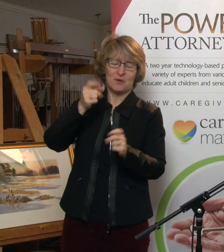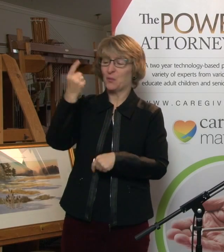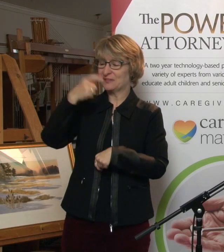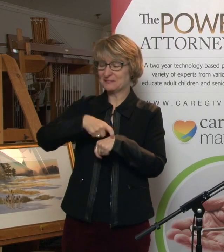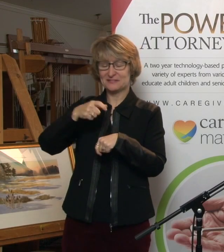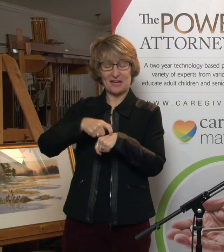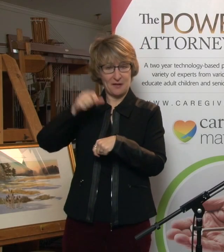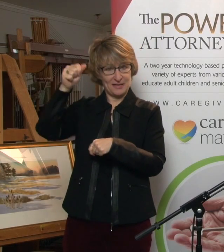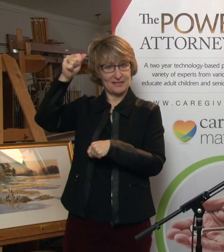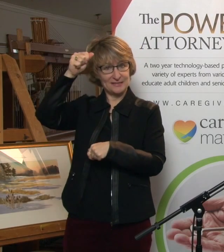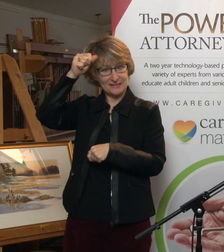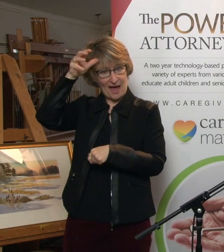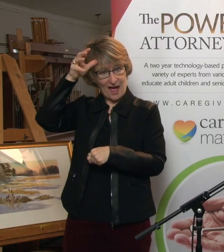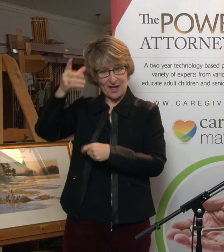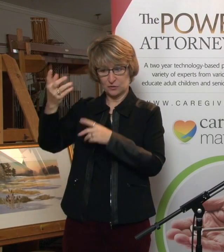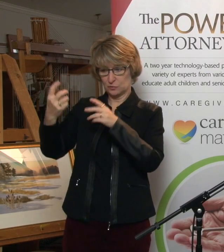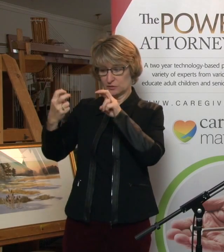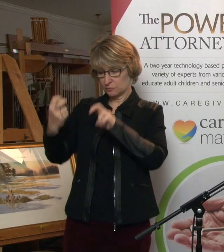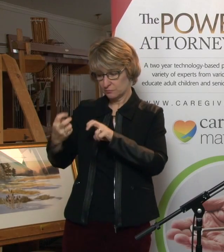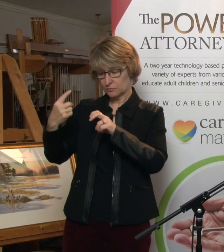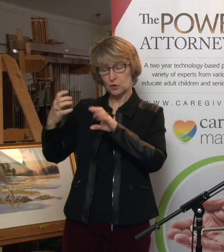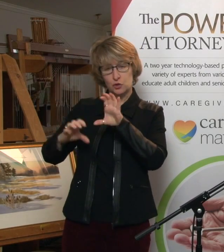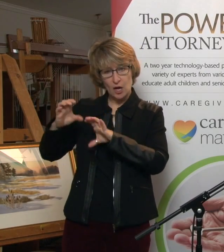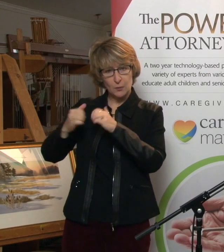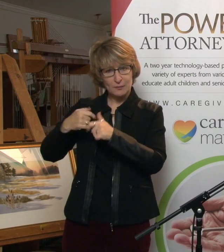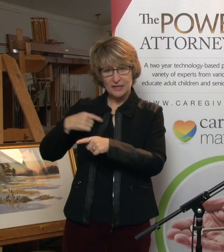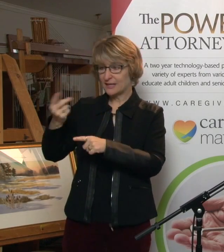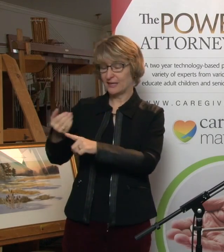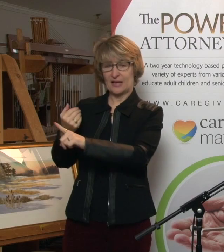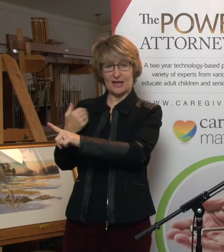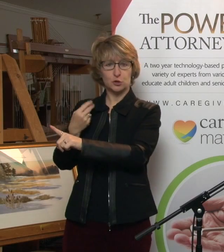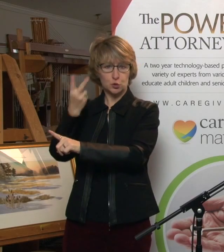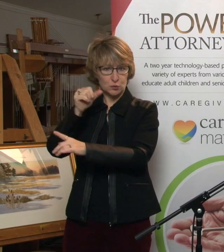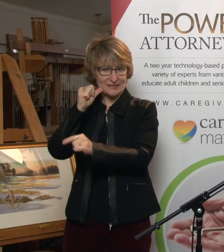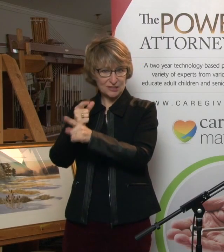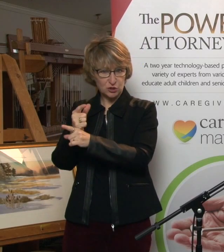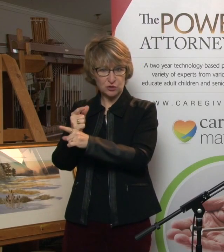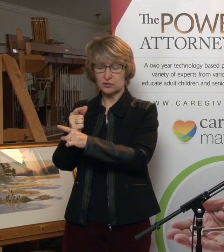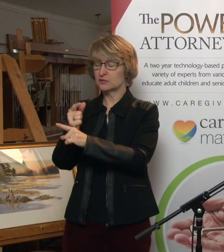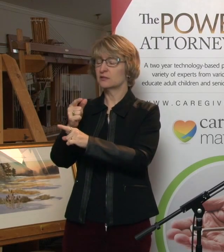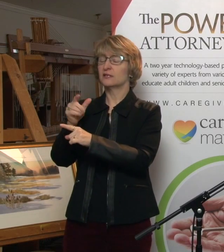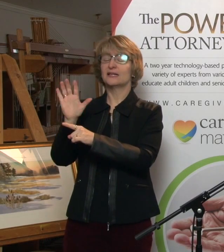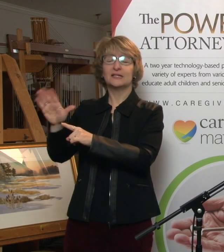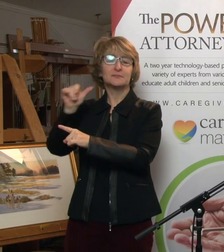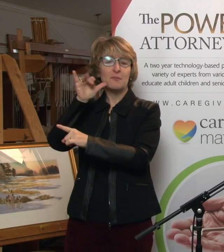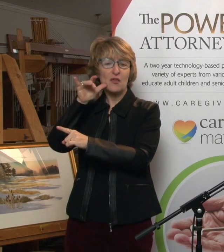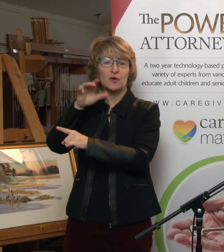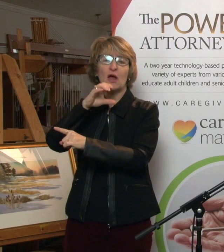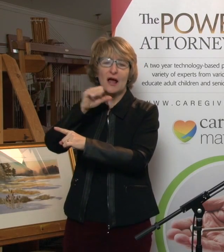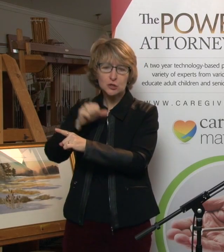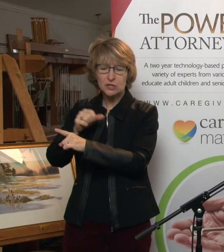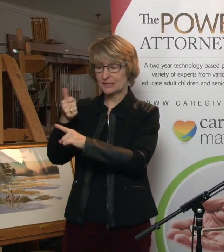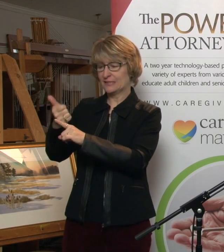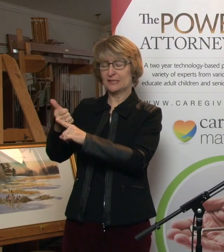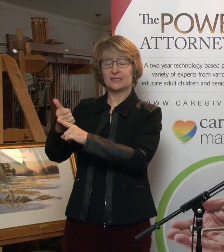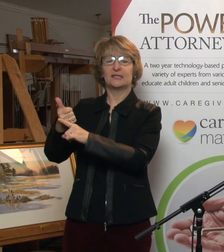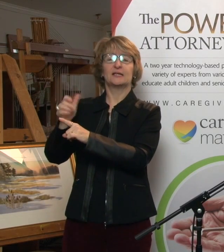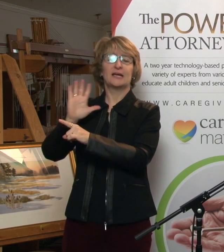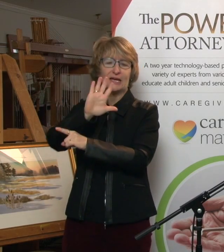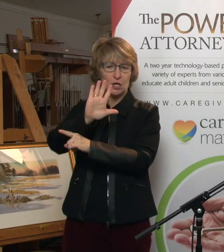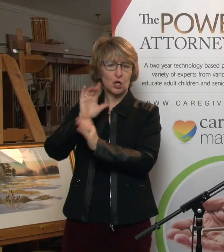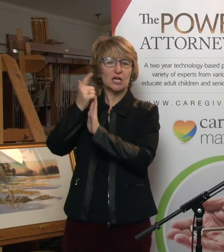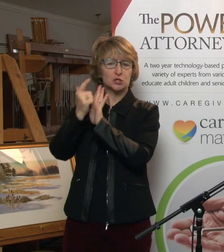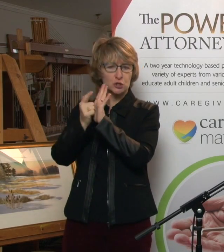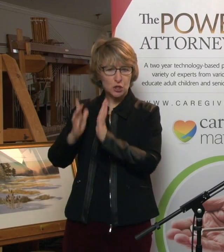He had two sisters. Mom was elderly. First of all, he was her attorney. Then he was her executor. He drove every weekend from